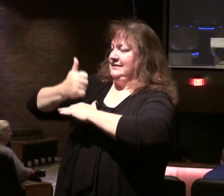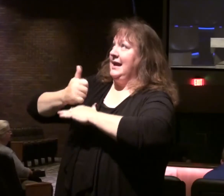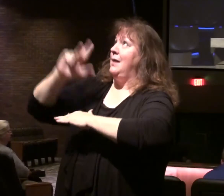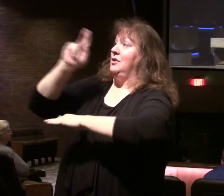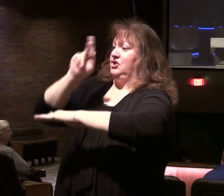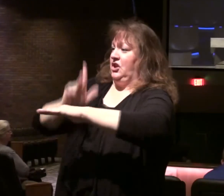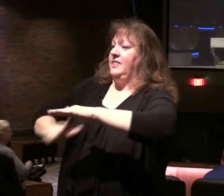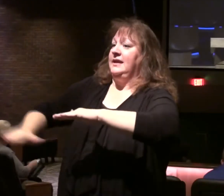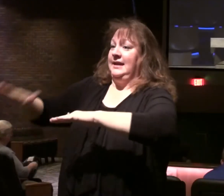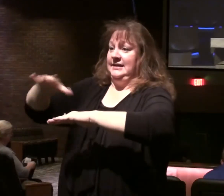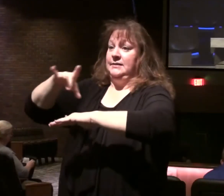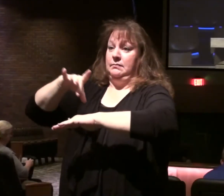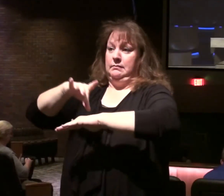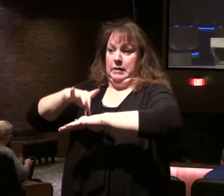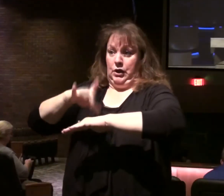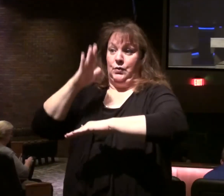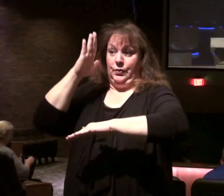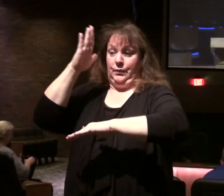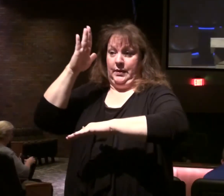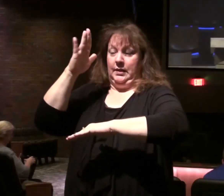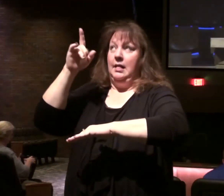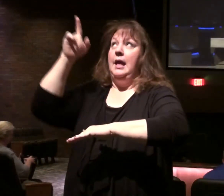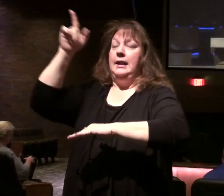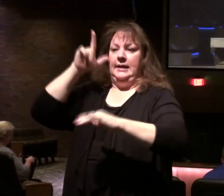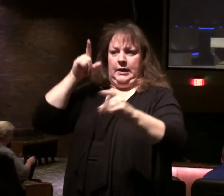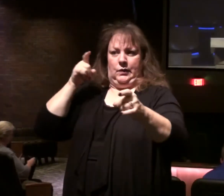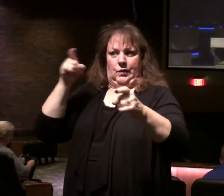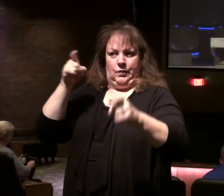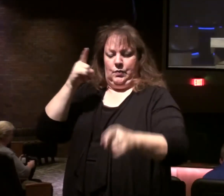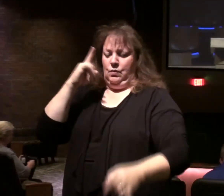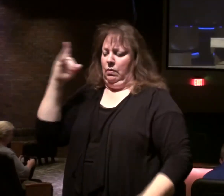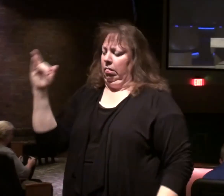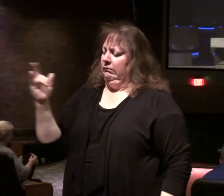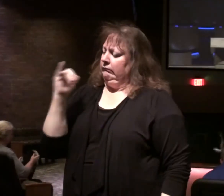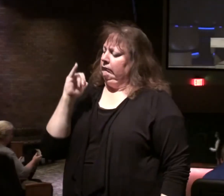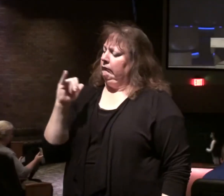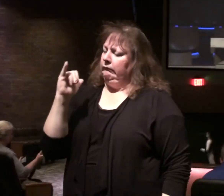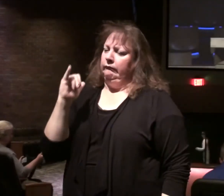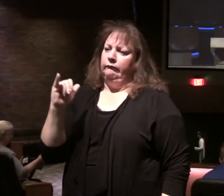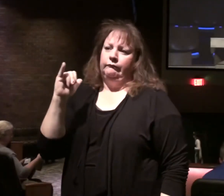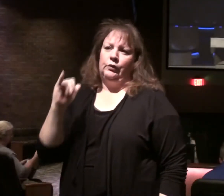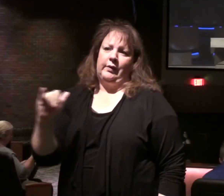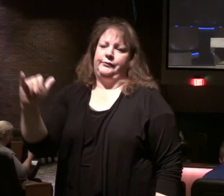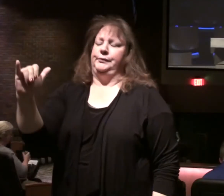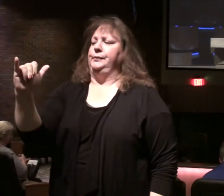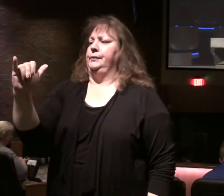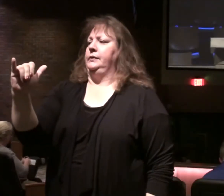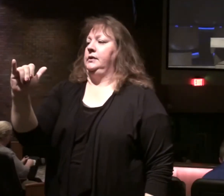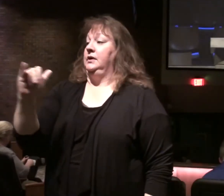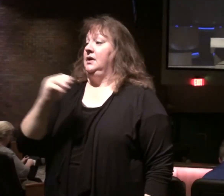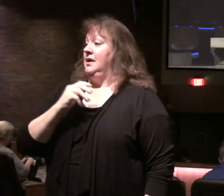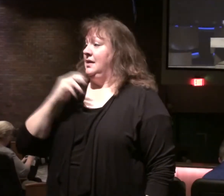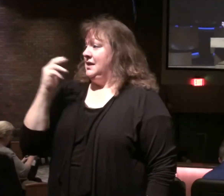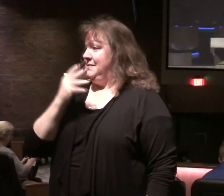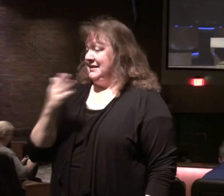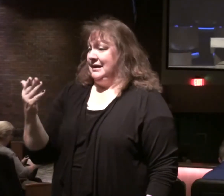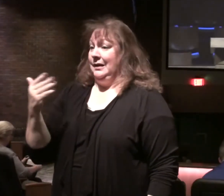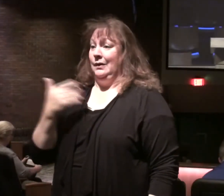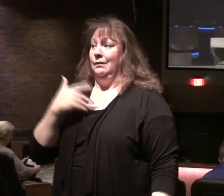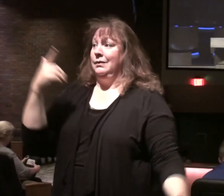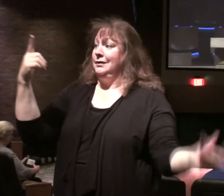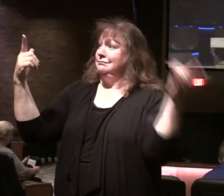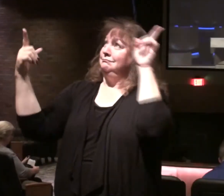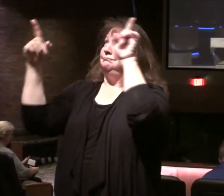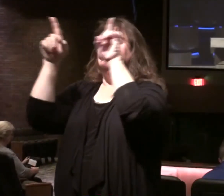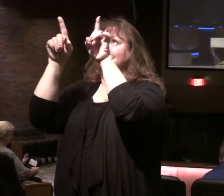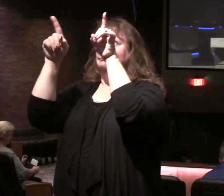on this earth, and He will rule and reign forever. And the amazing thing is, we will rule and